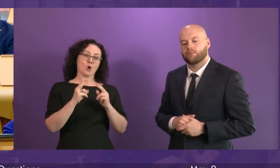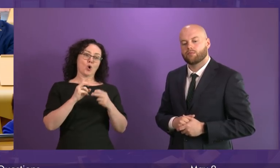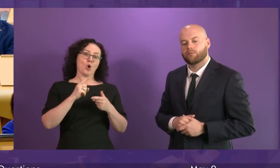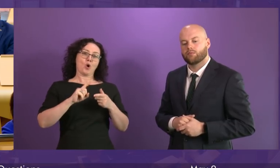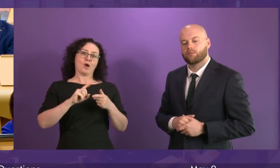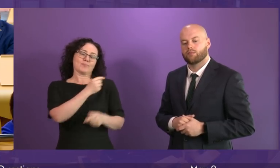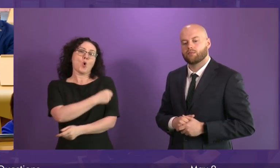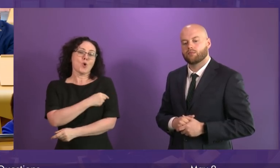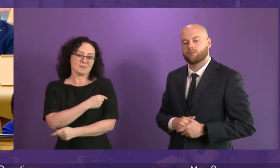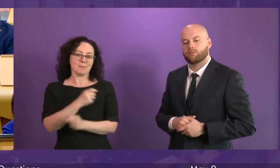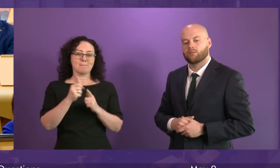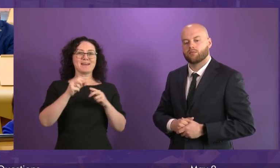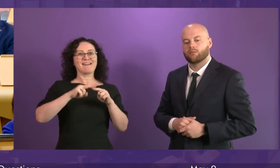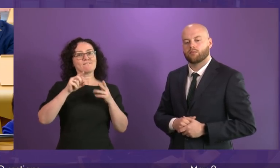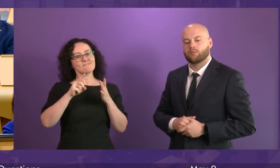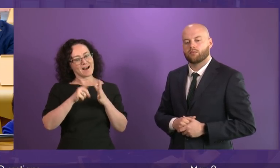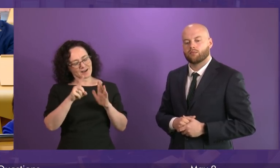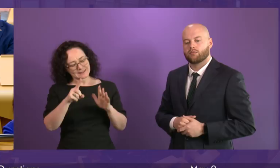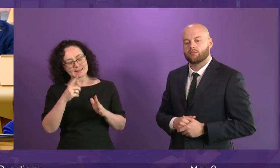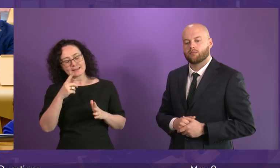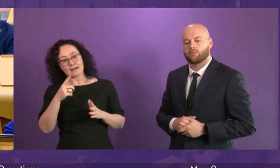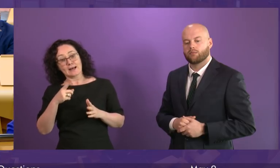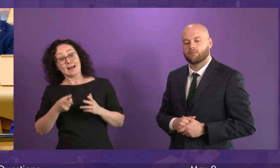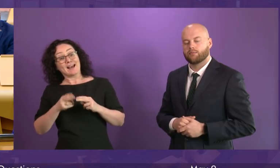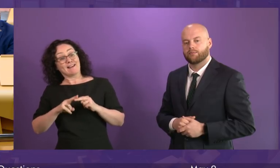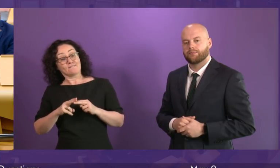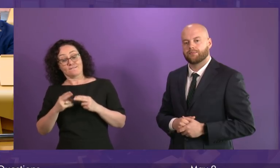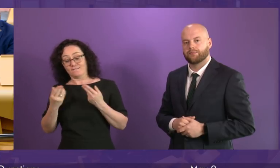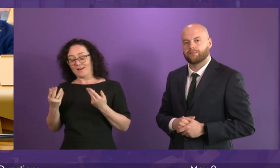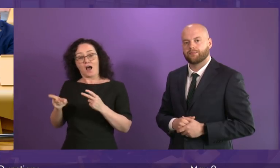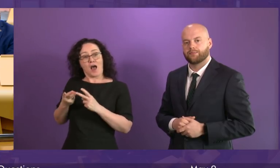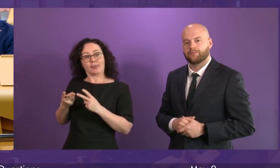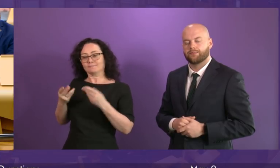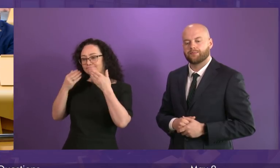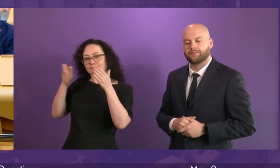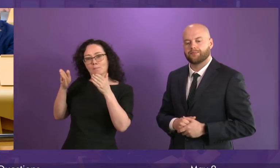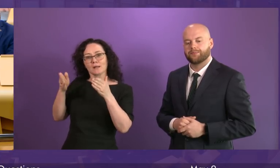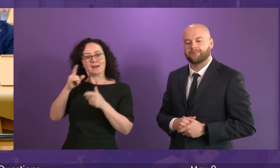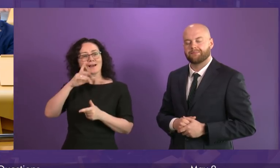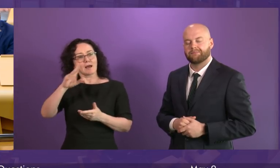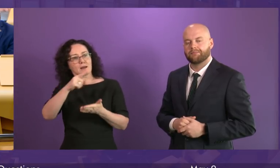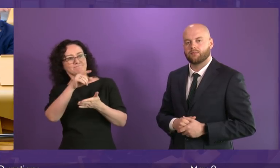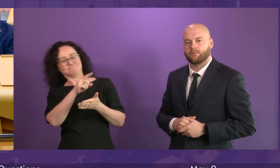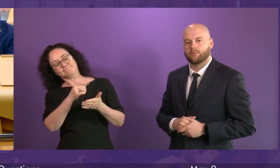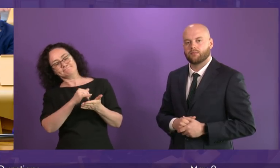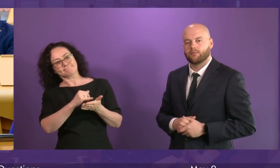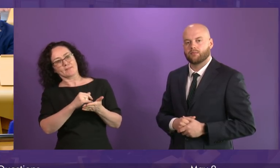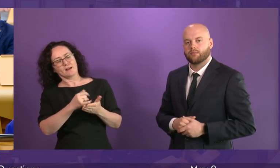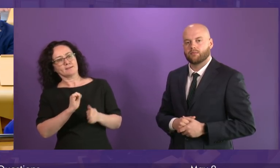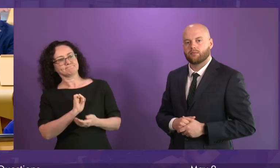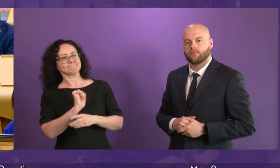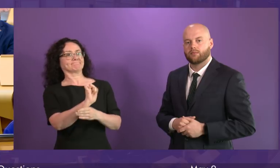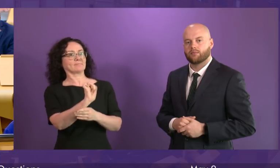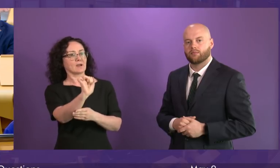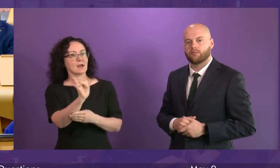would be able to abolish car parking charges there, as we have done so already at NHS car parks across the country. But I will undertake